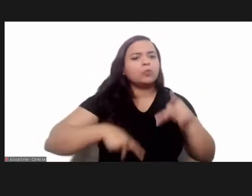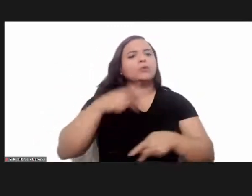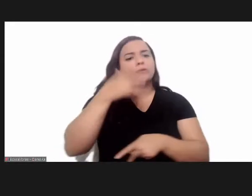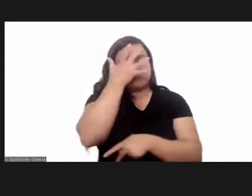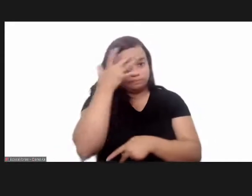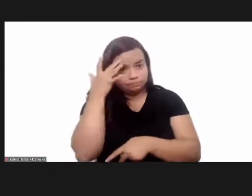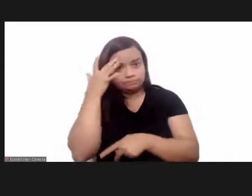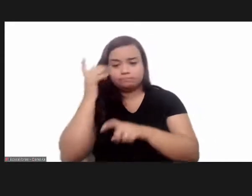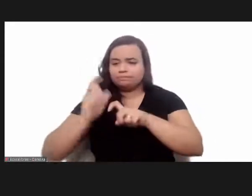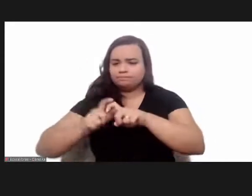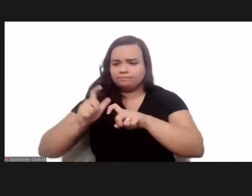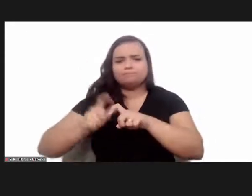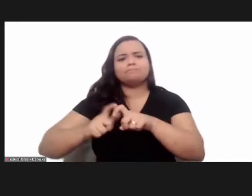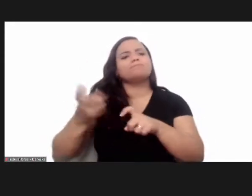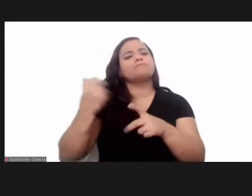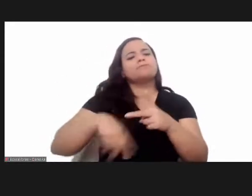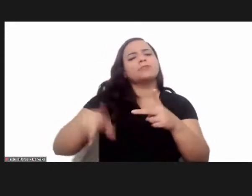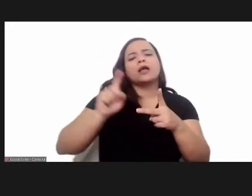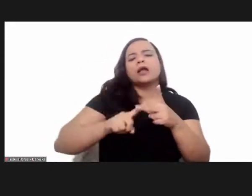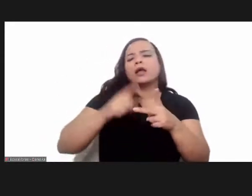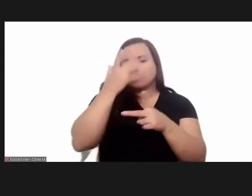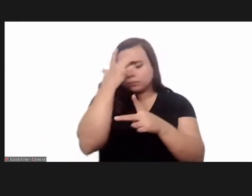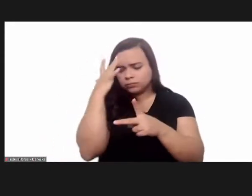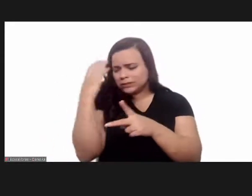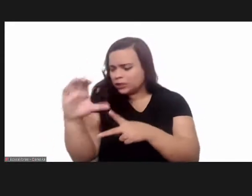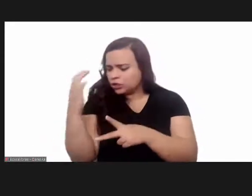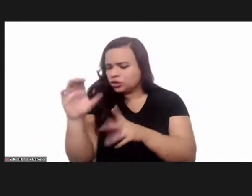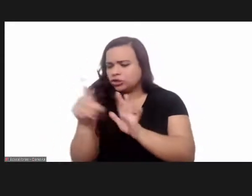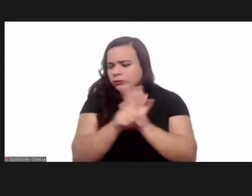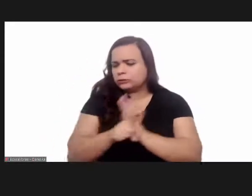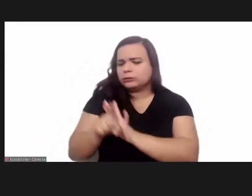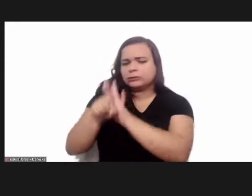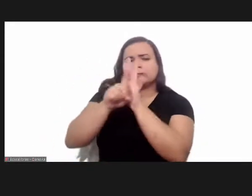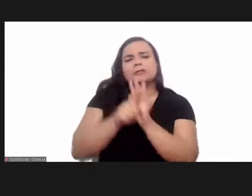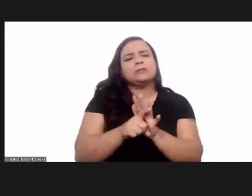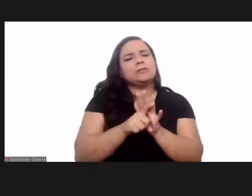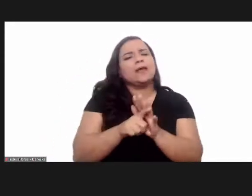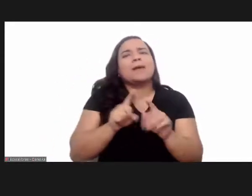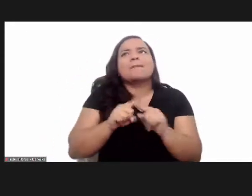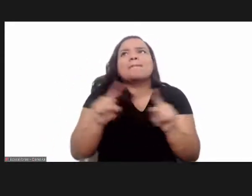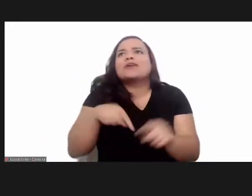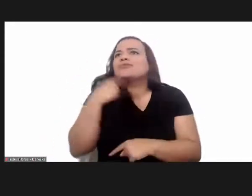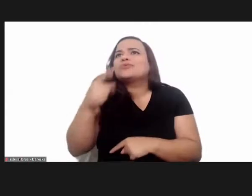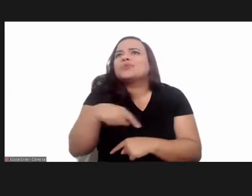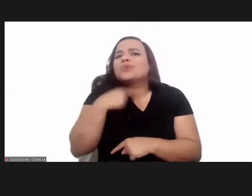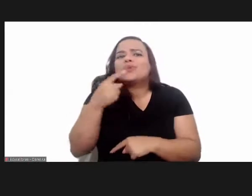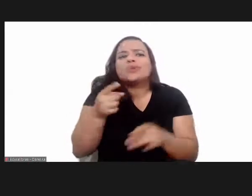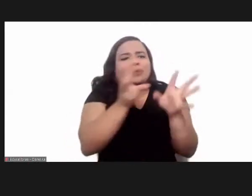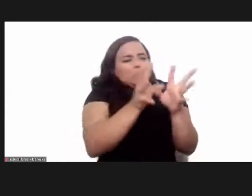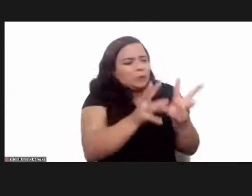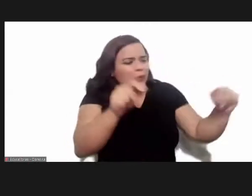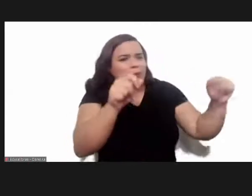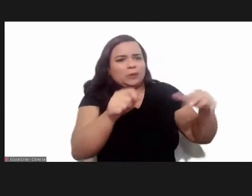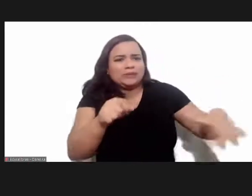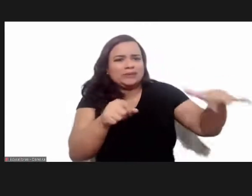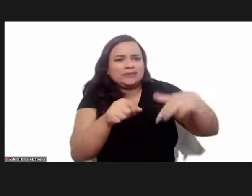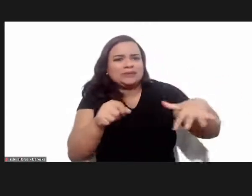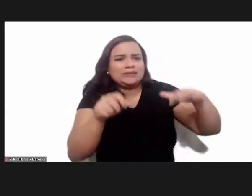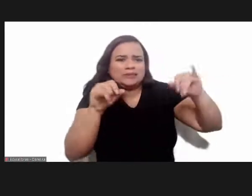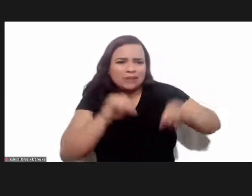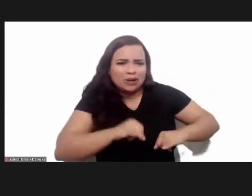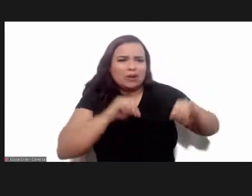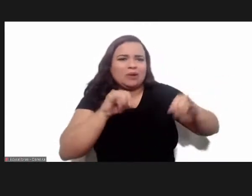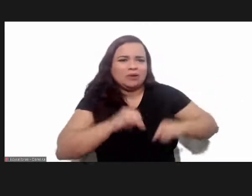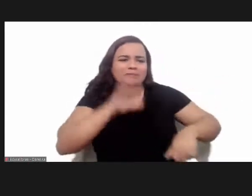scientists and public health professionals who have still haven't been able to overcome this